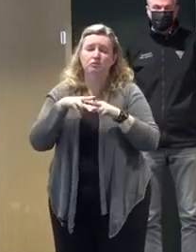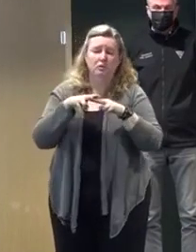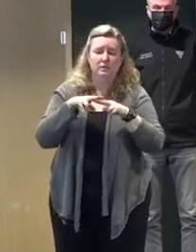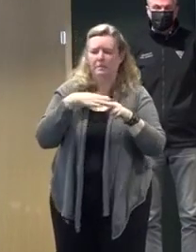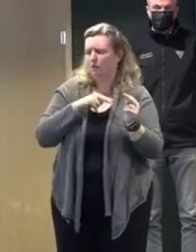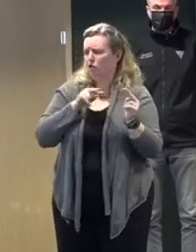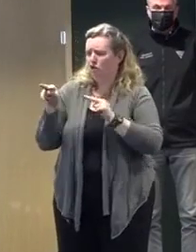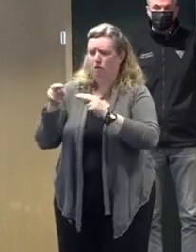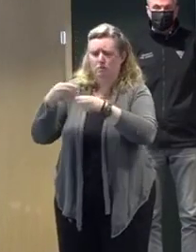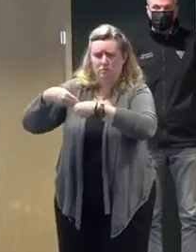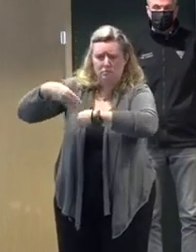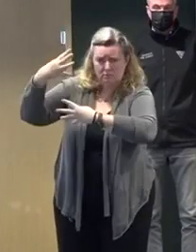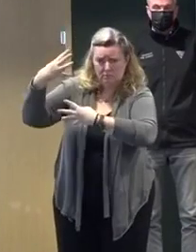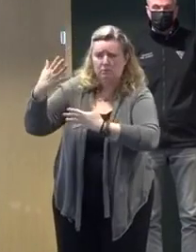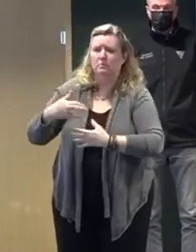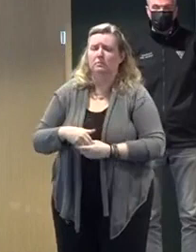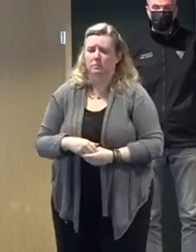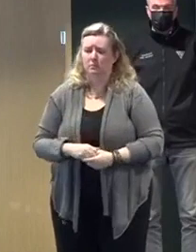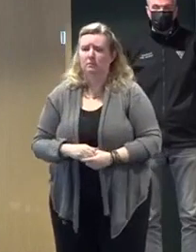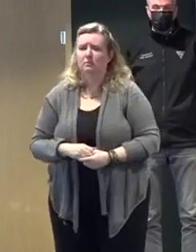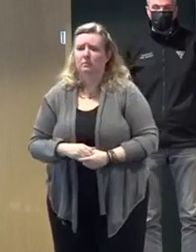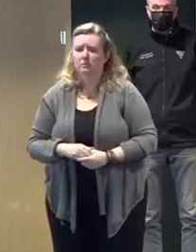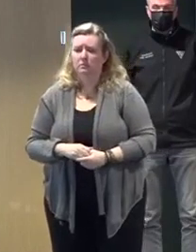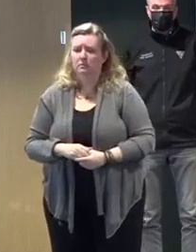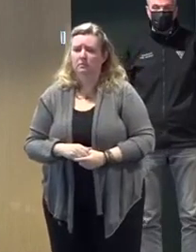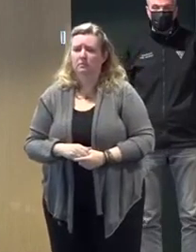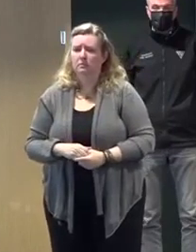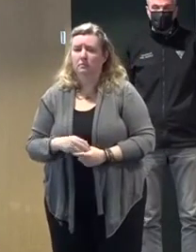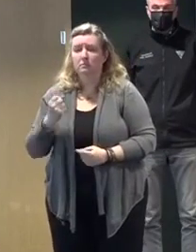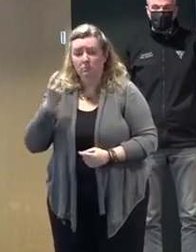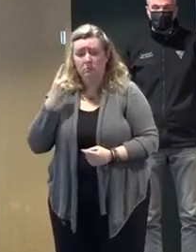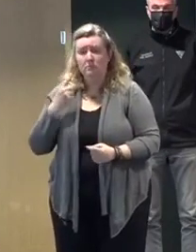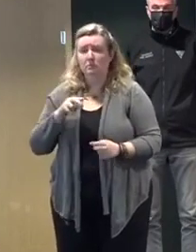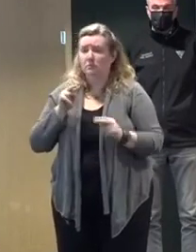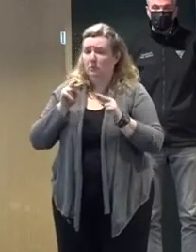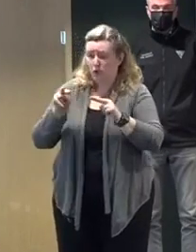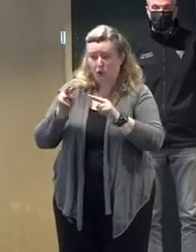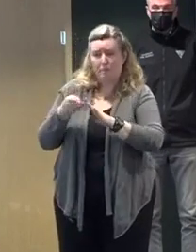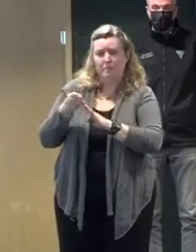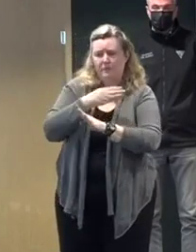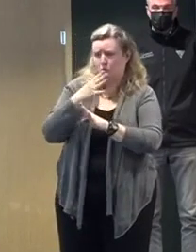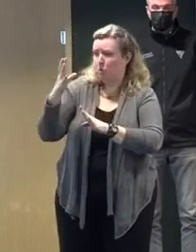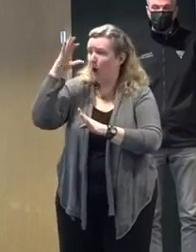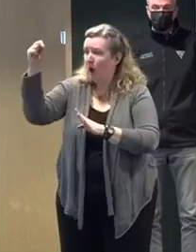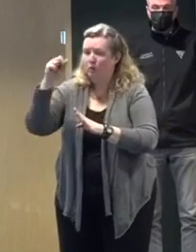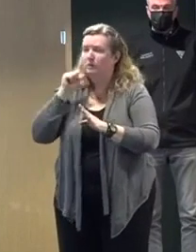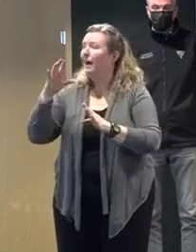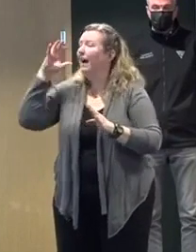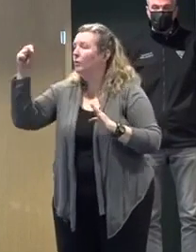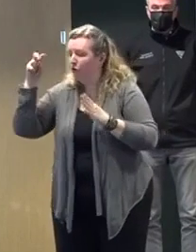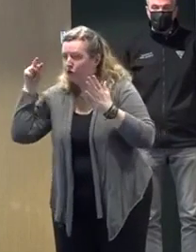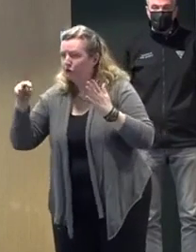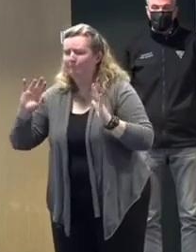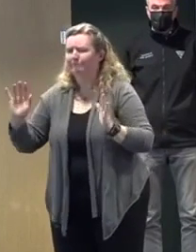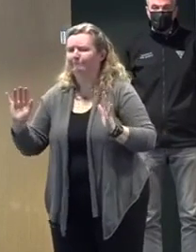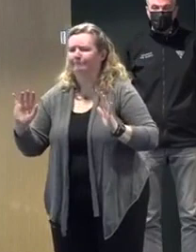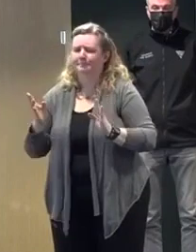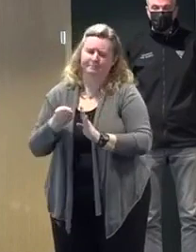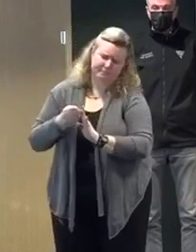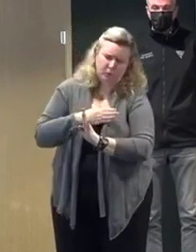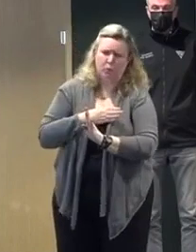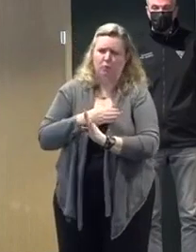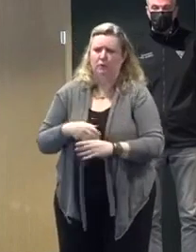.com before you leave your house to make sure that you'll be able to get on the route you're looking for, get on the train you're hoping to